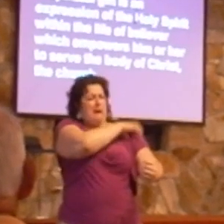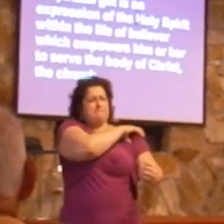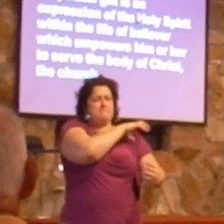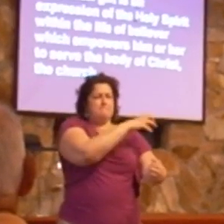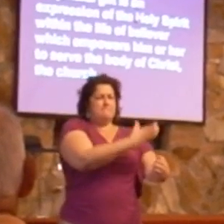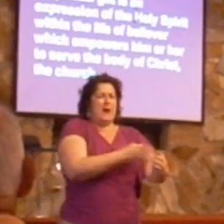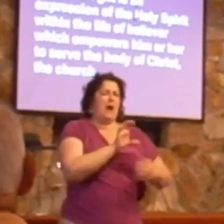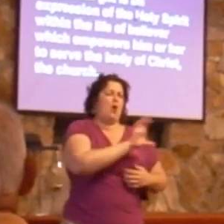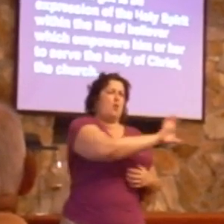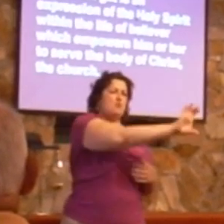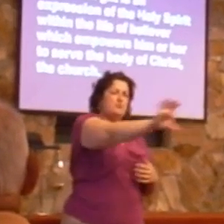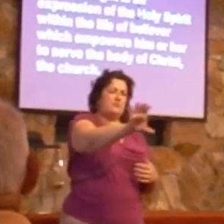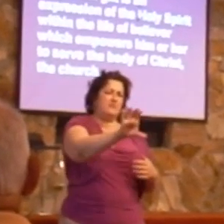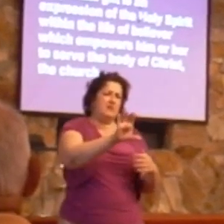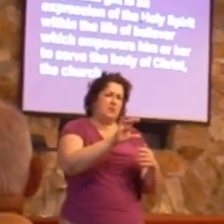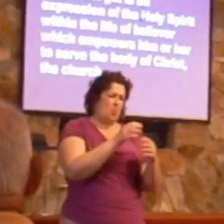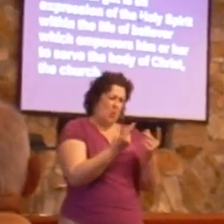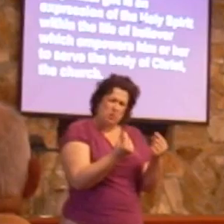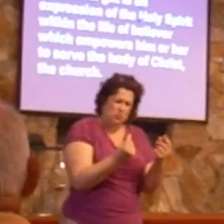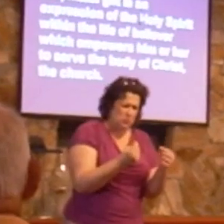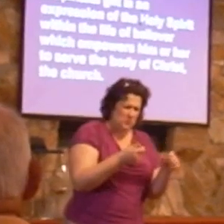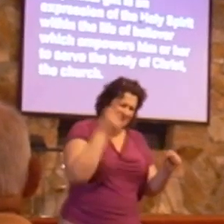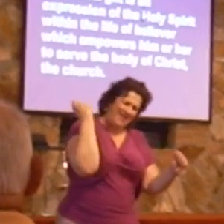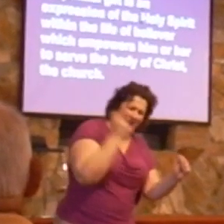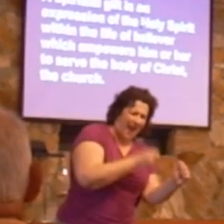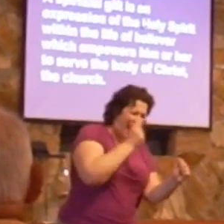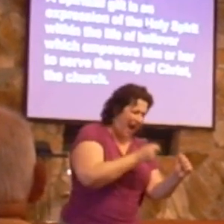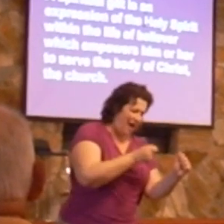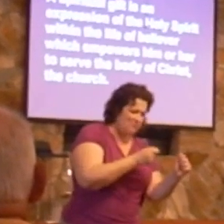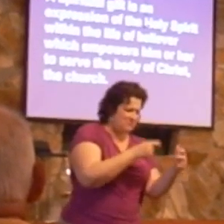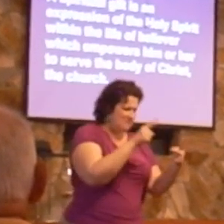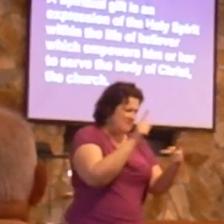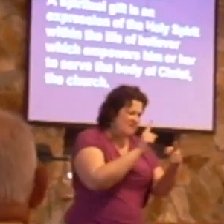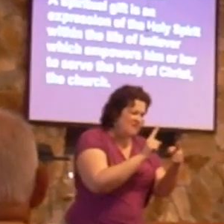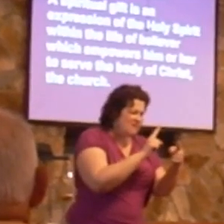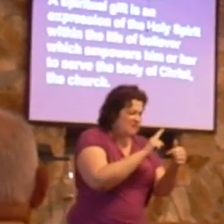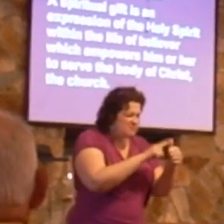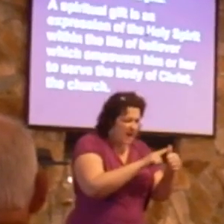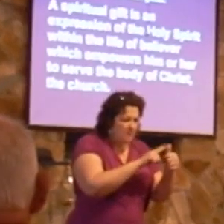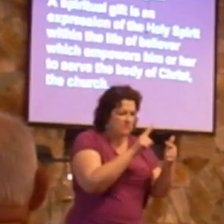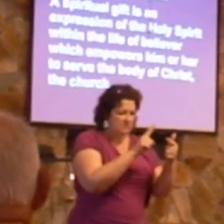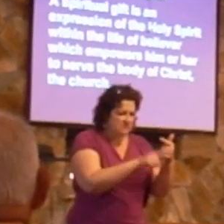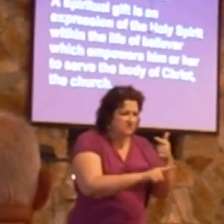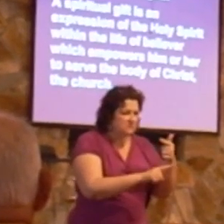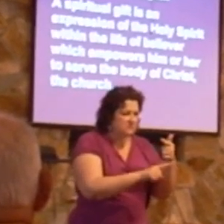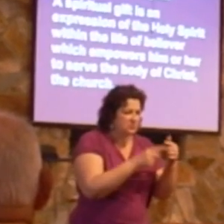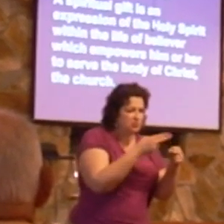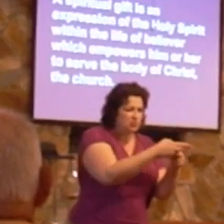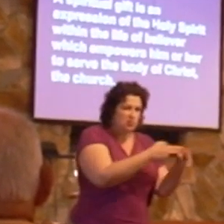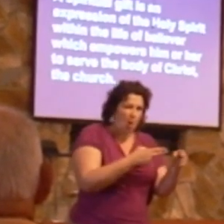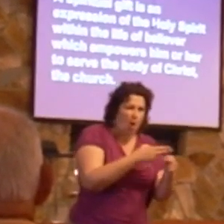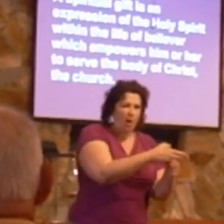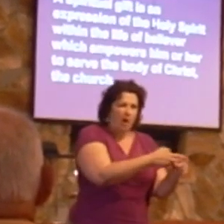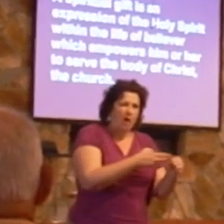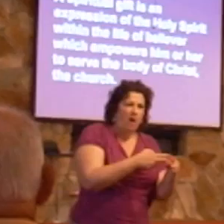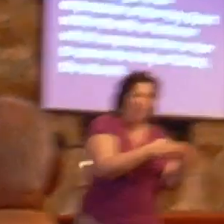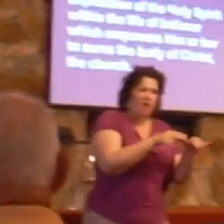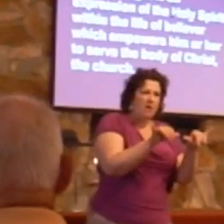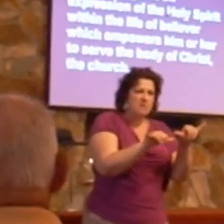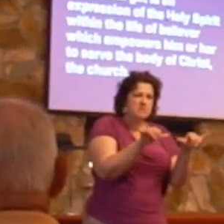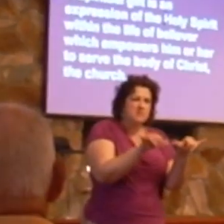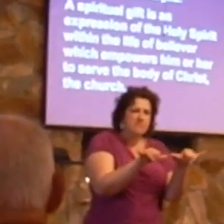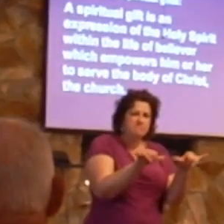be the hammer, the saw, the nail, the measurer.